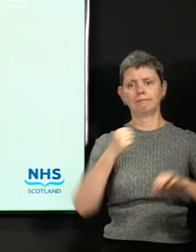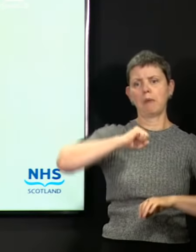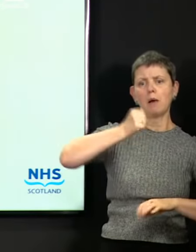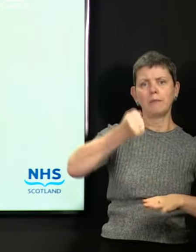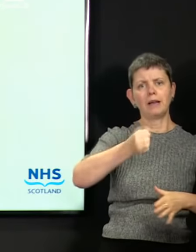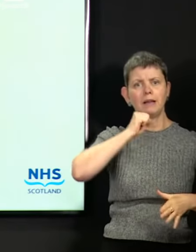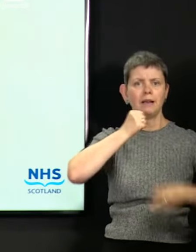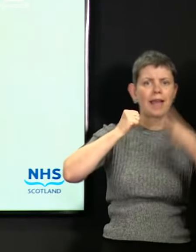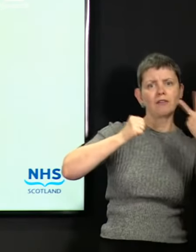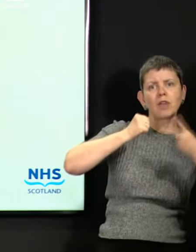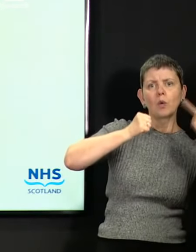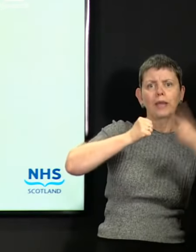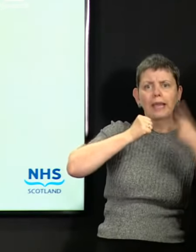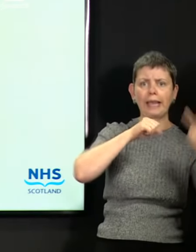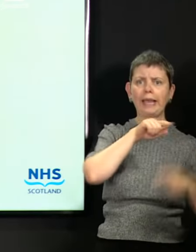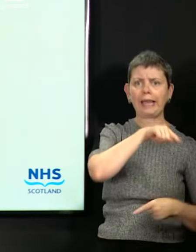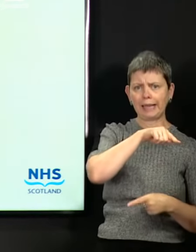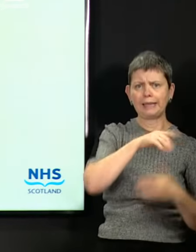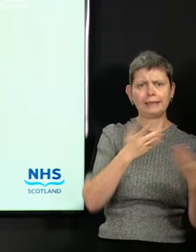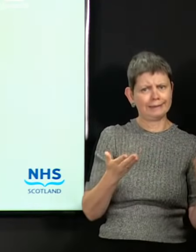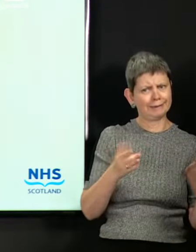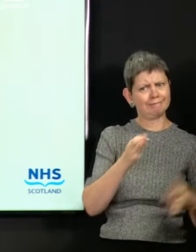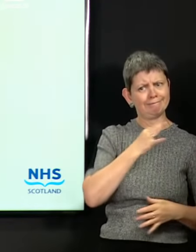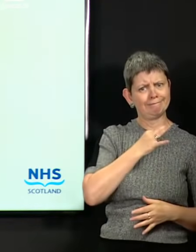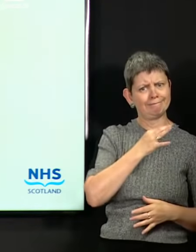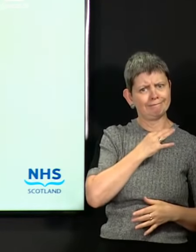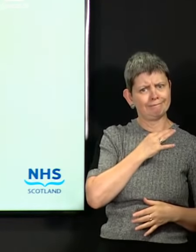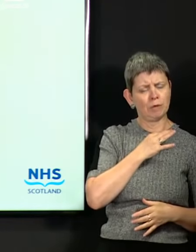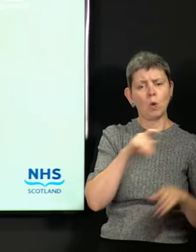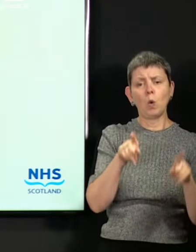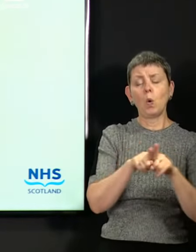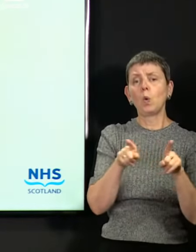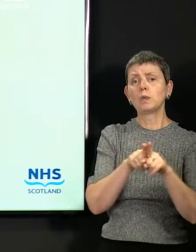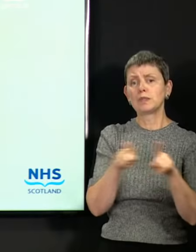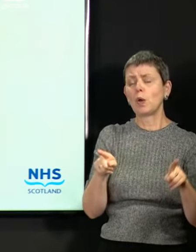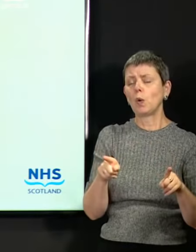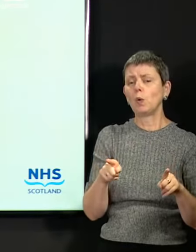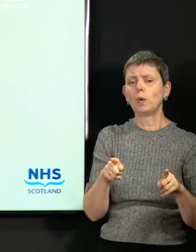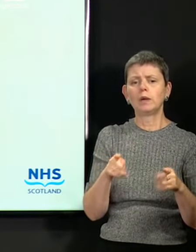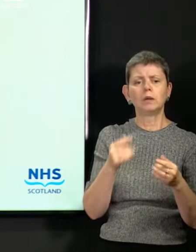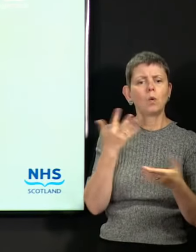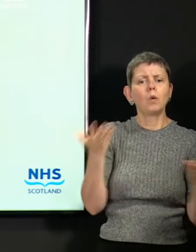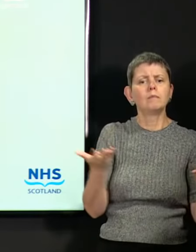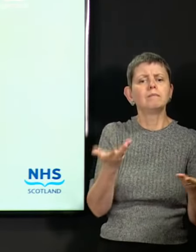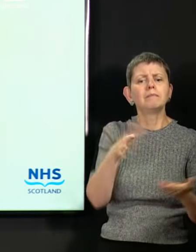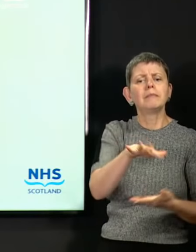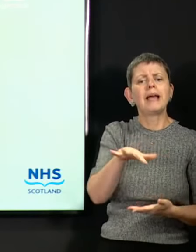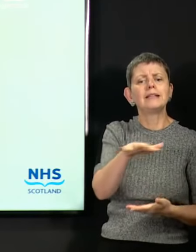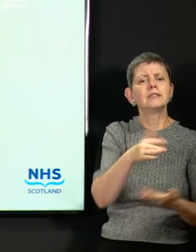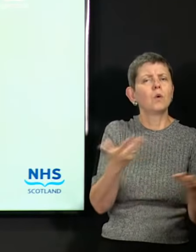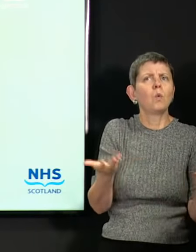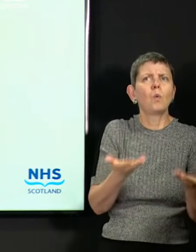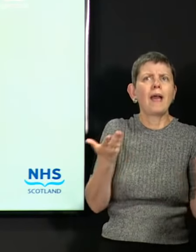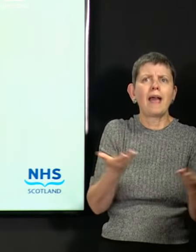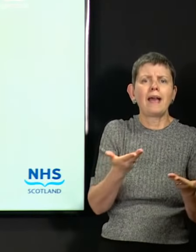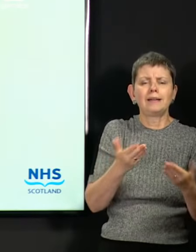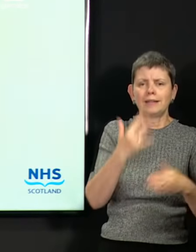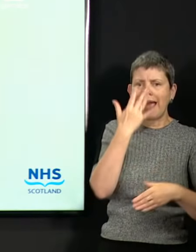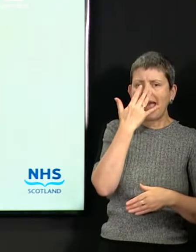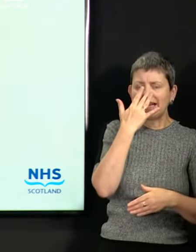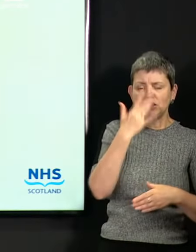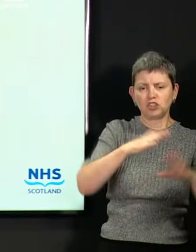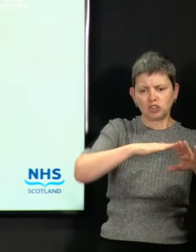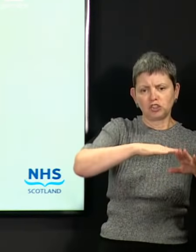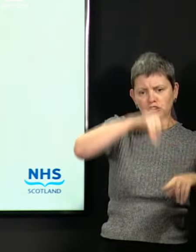particularly gatherings that are broad age ranges. Churches tend, in Scotland, particularly Christian